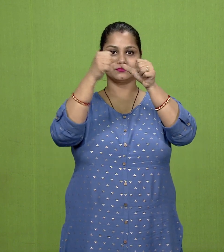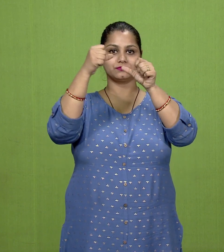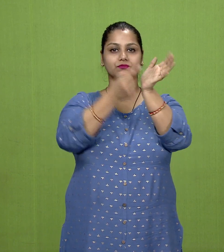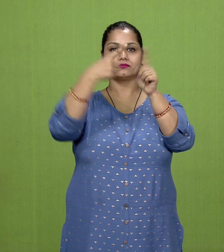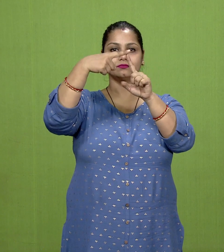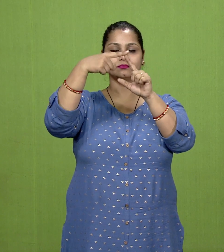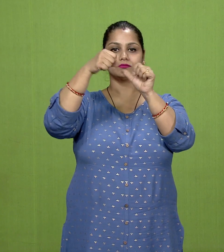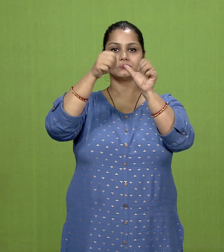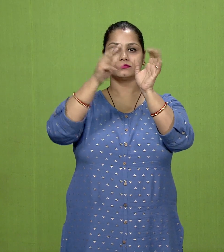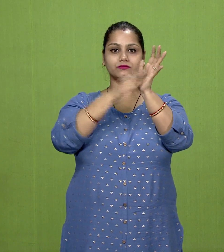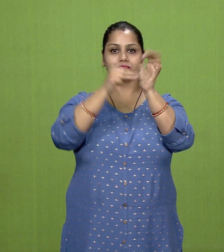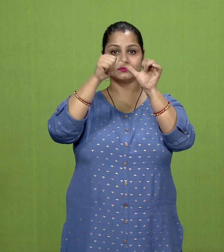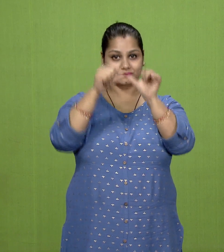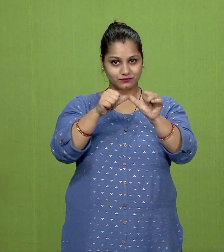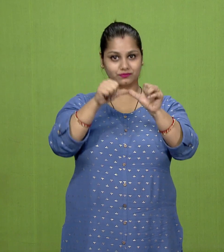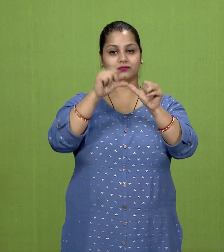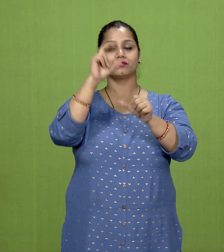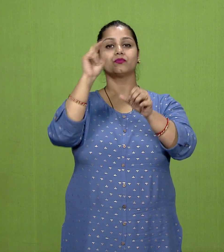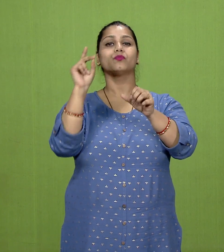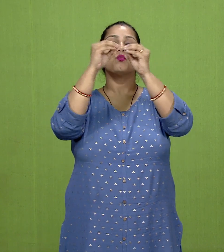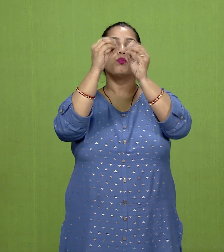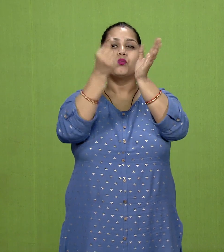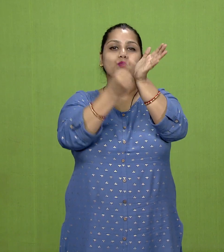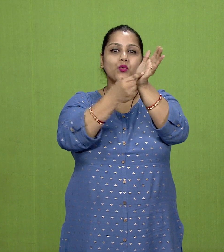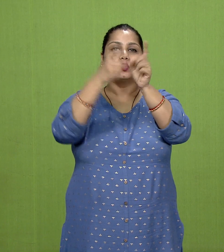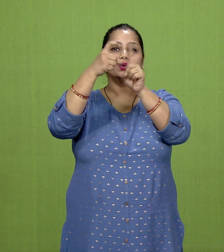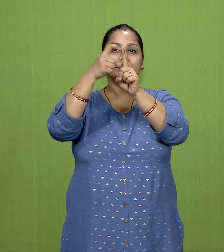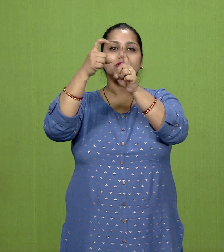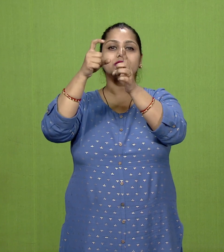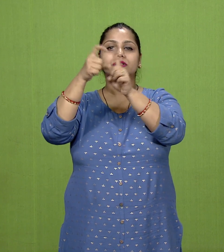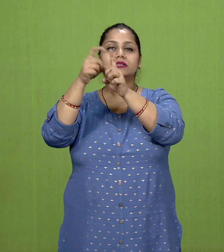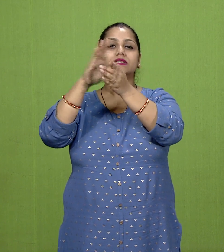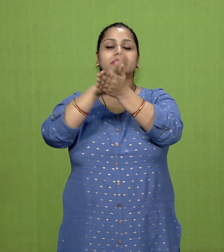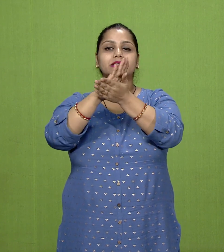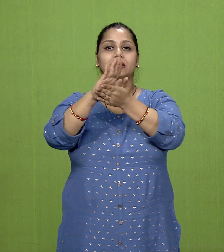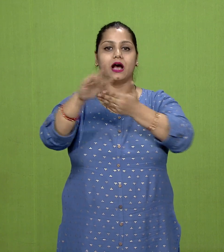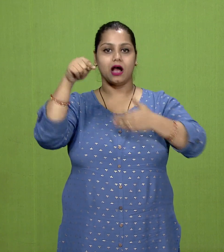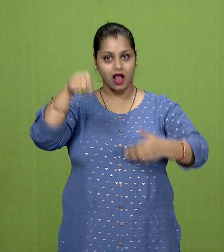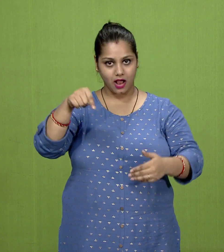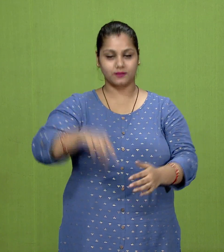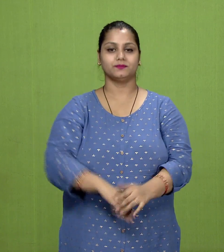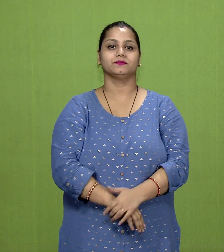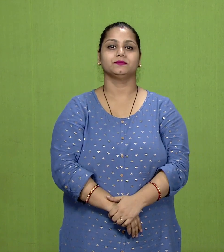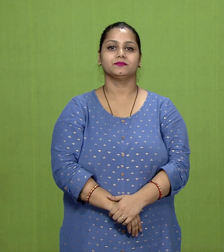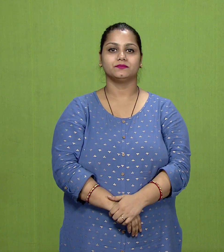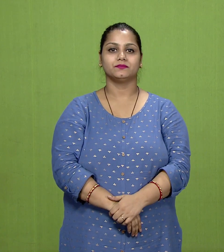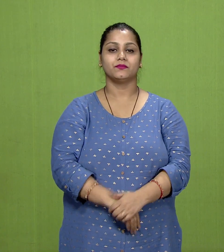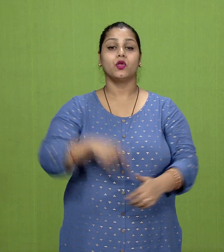the founder